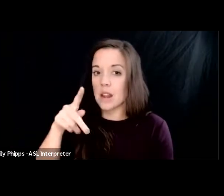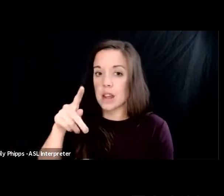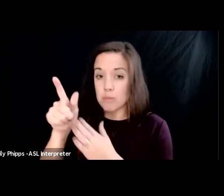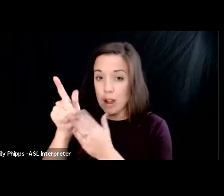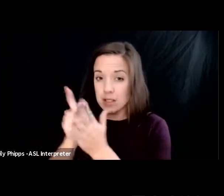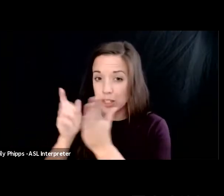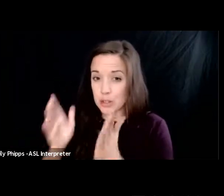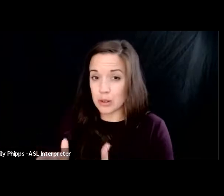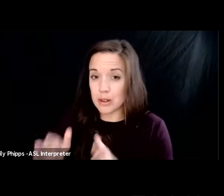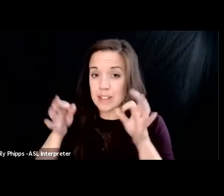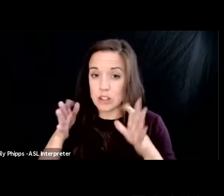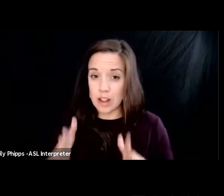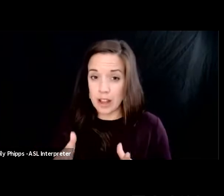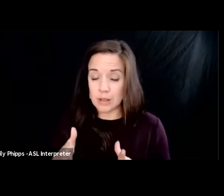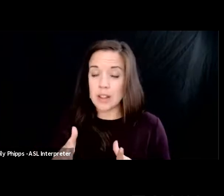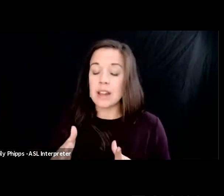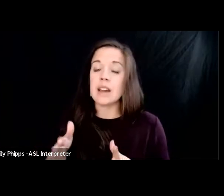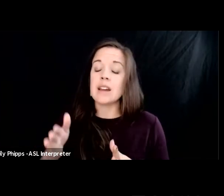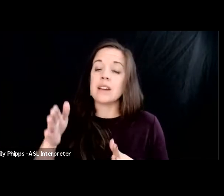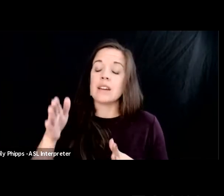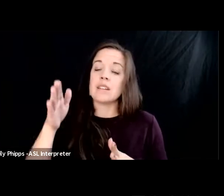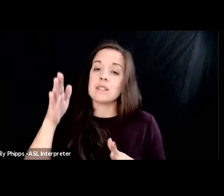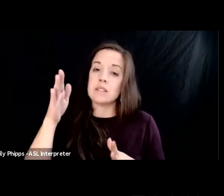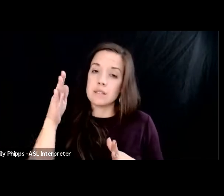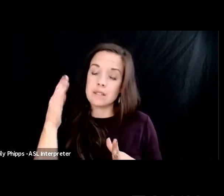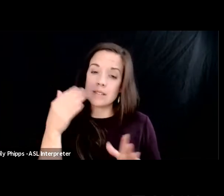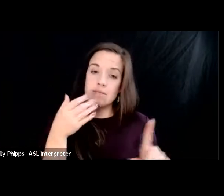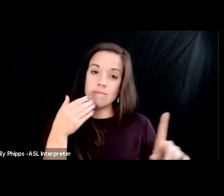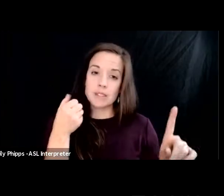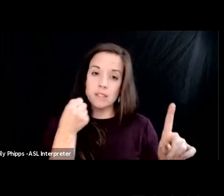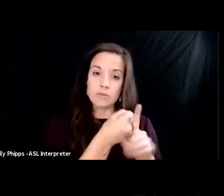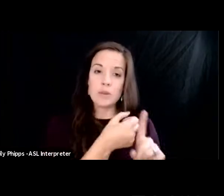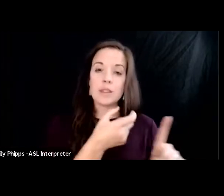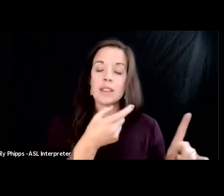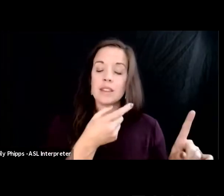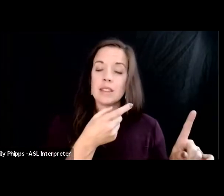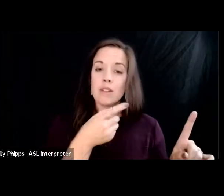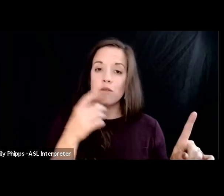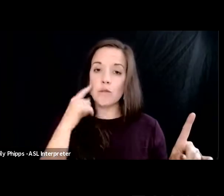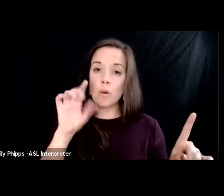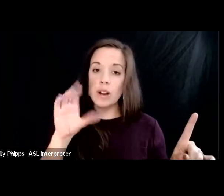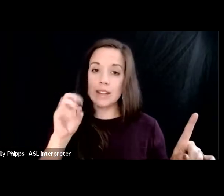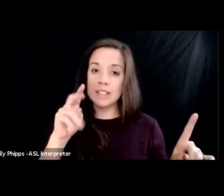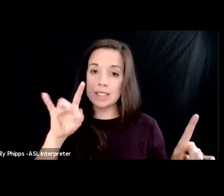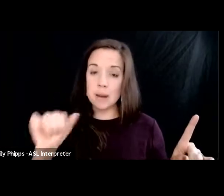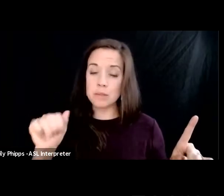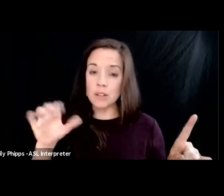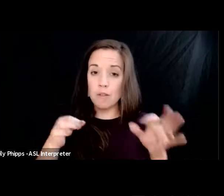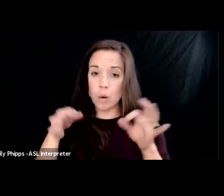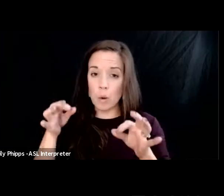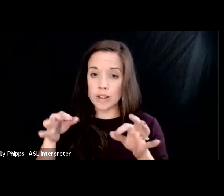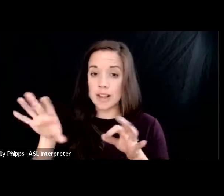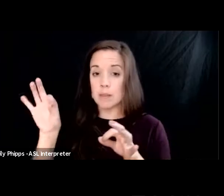prosecute criminally steven donzinger for contempt of court and he picked a law firm that had been working for chevron